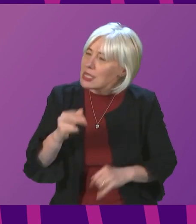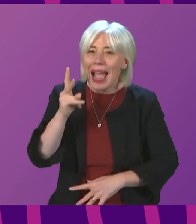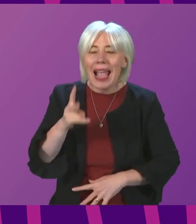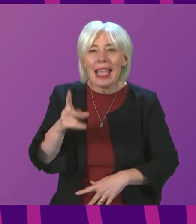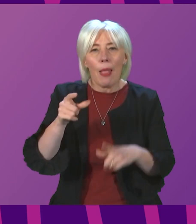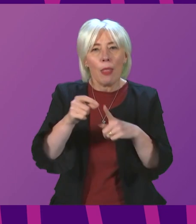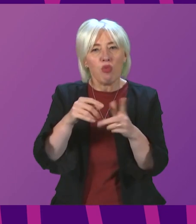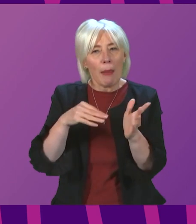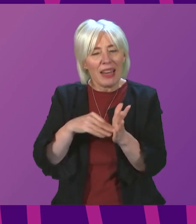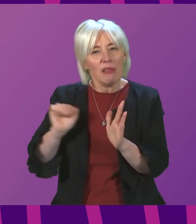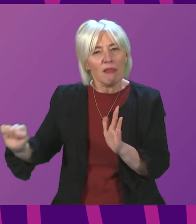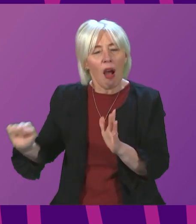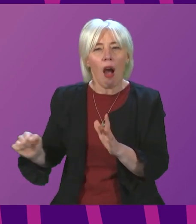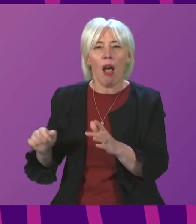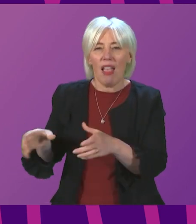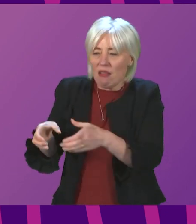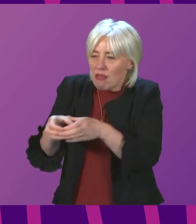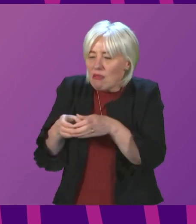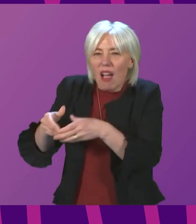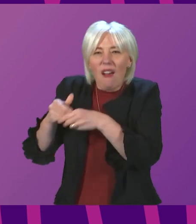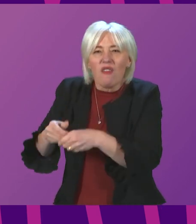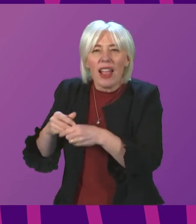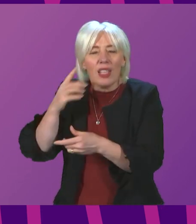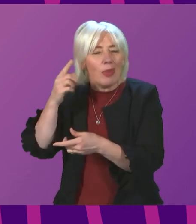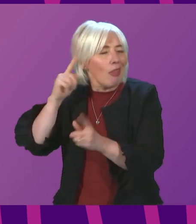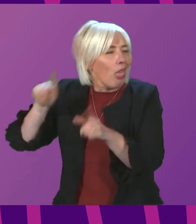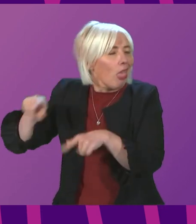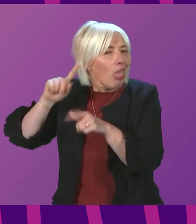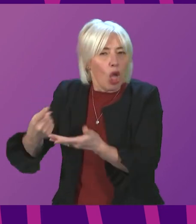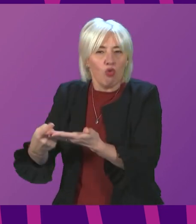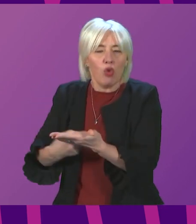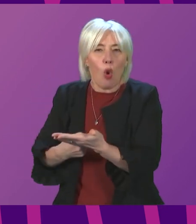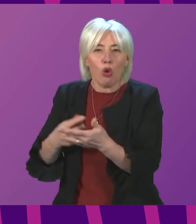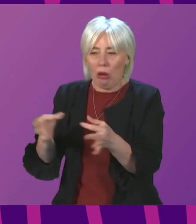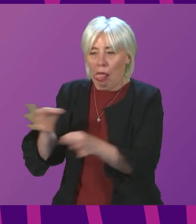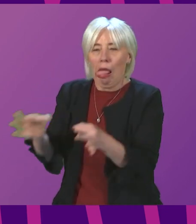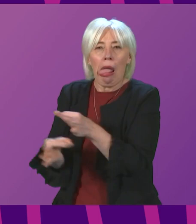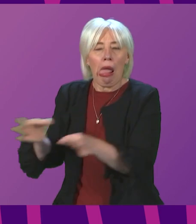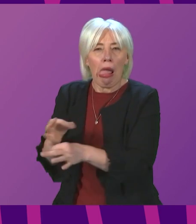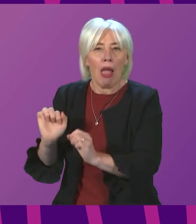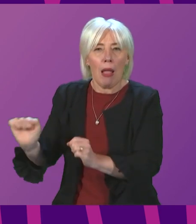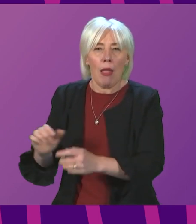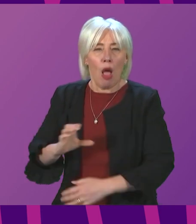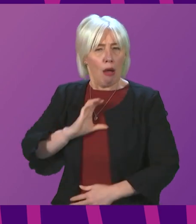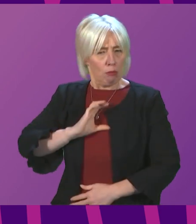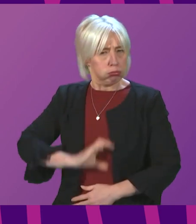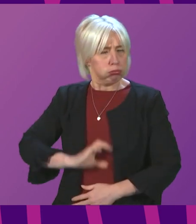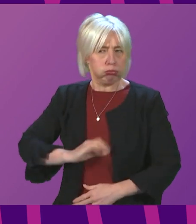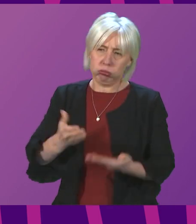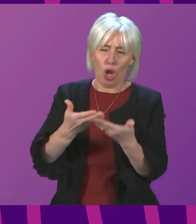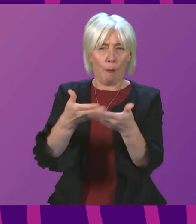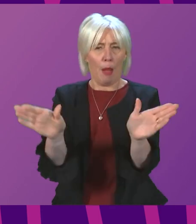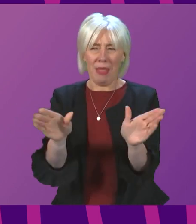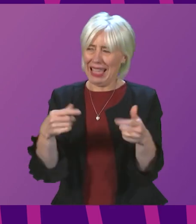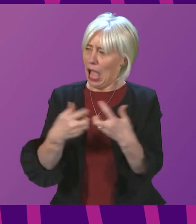Minister and his inner circle have ignored the rules and tried to cover it up. This is undermining public confidence in following